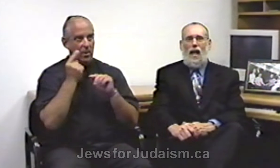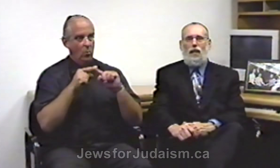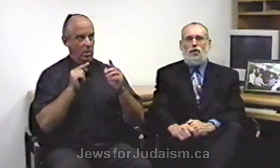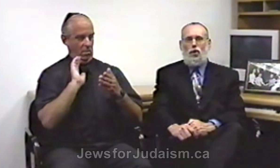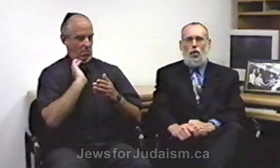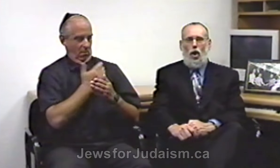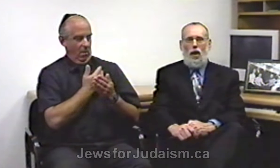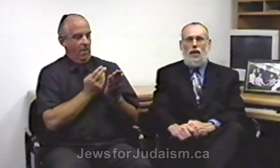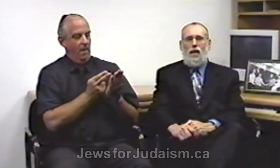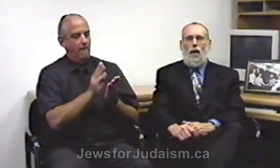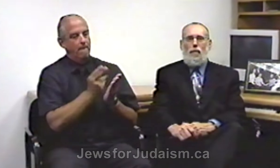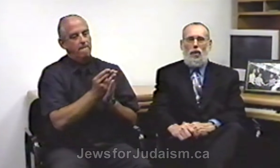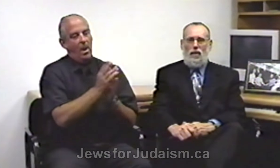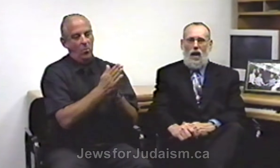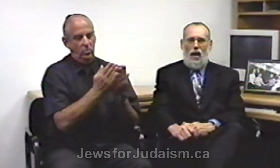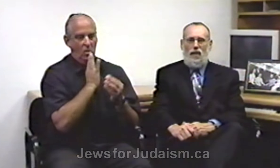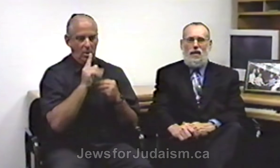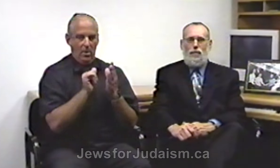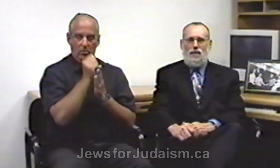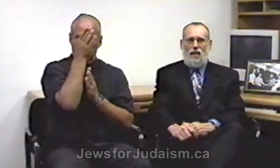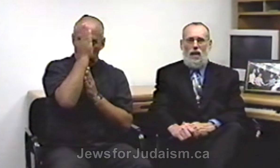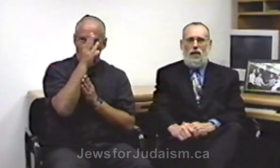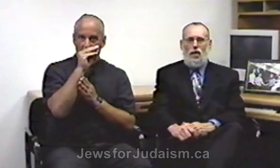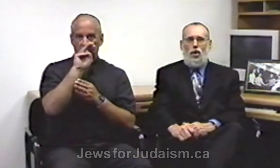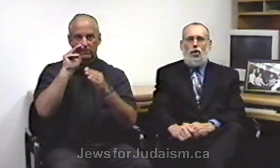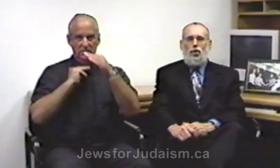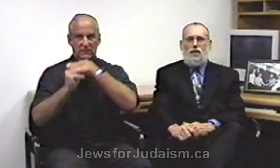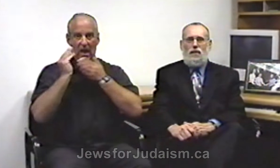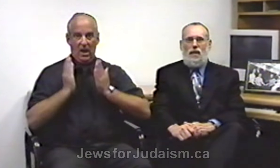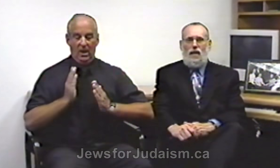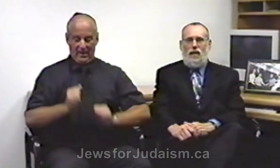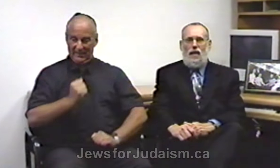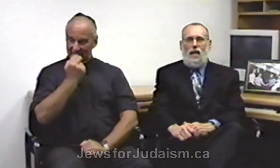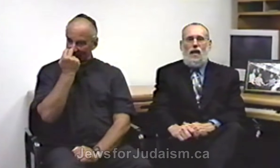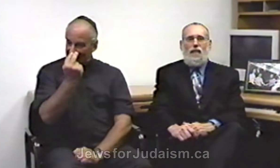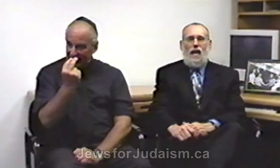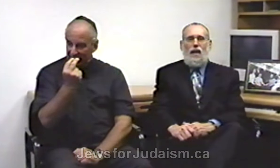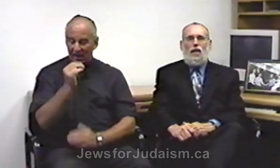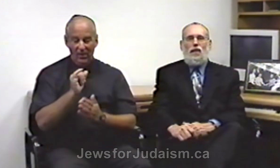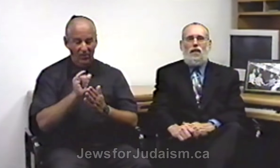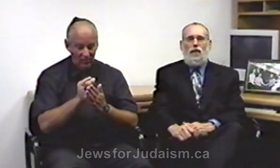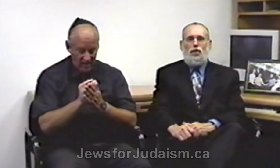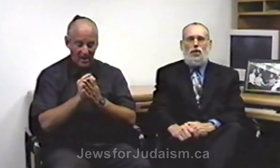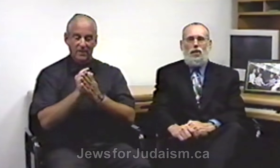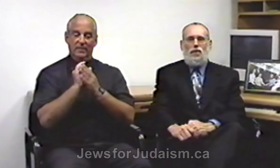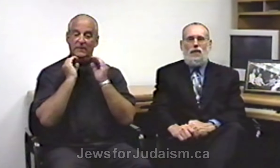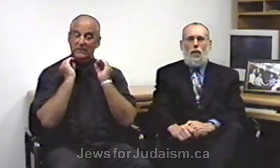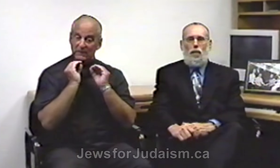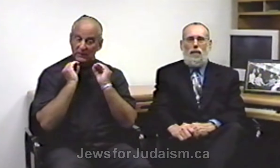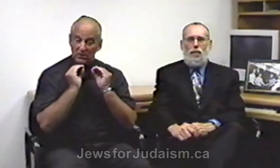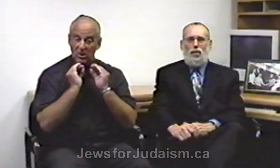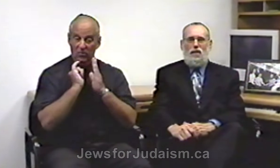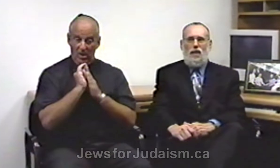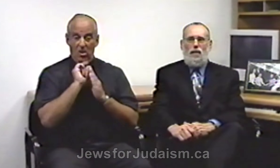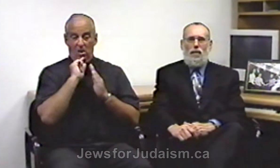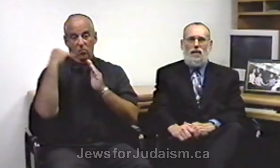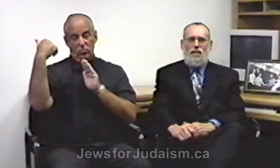actually taught about God and the Messiah, could see that the teachings that were being presented by the